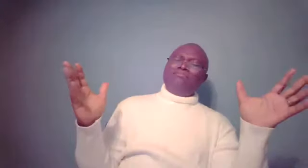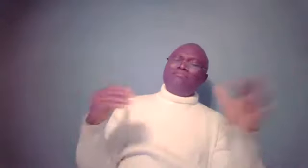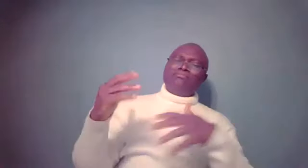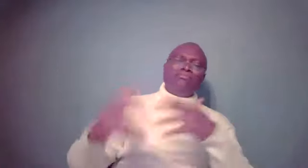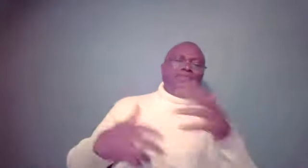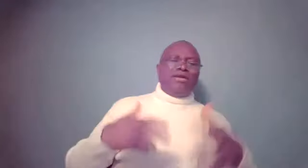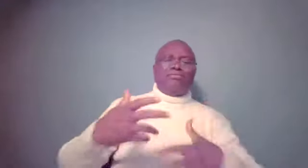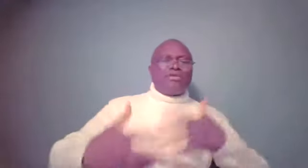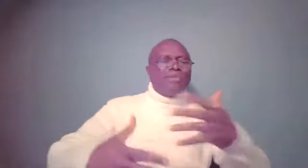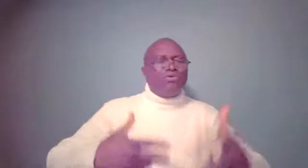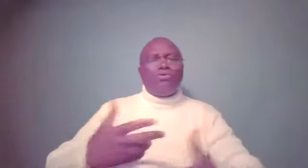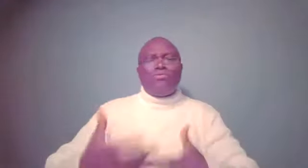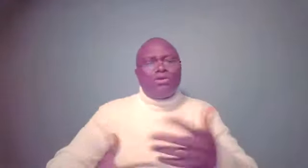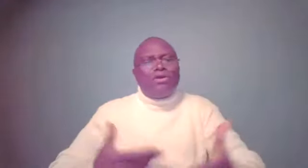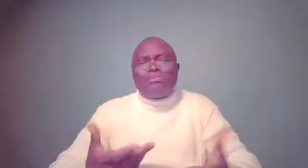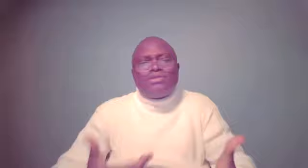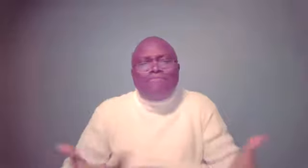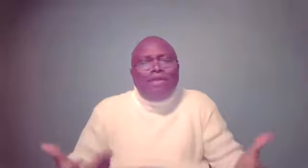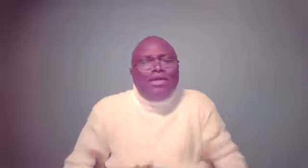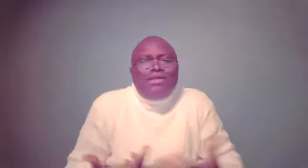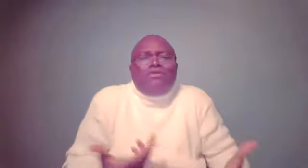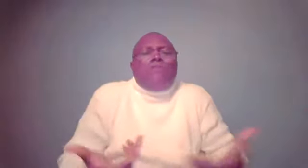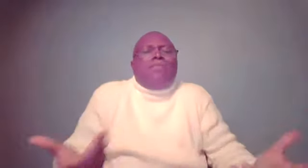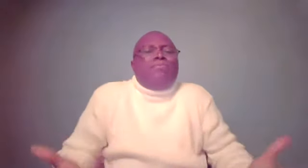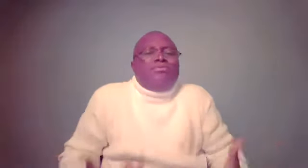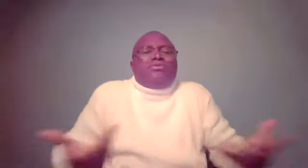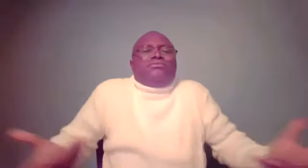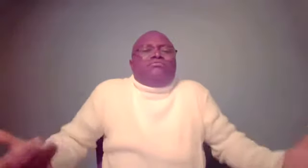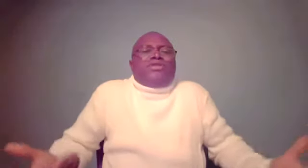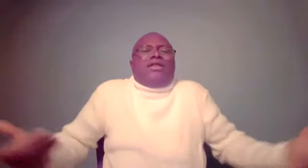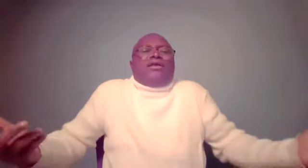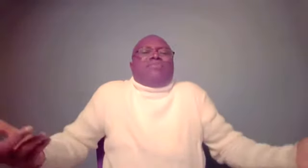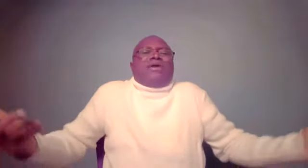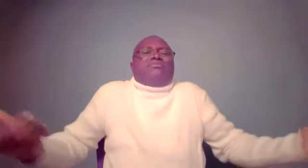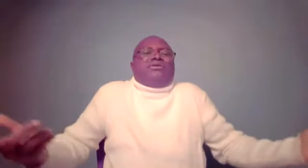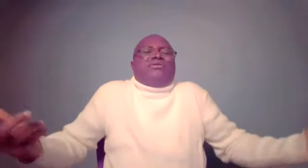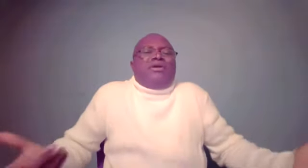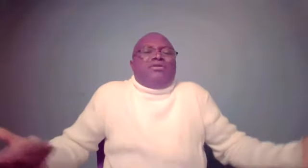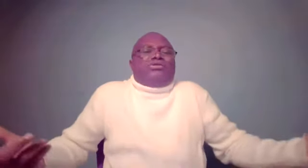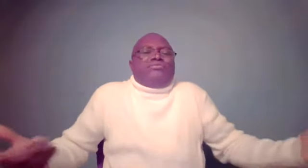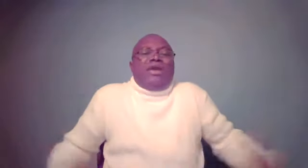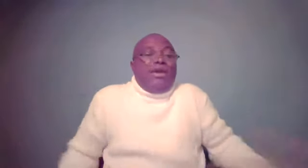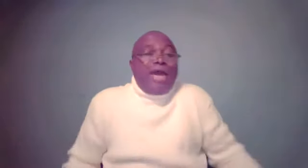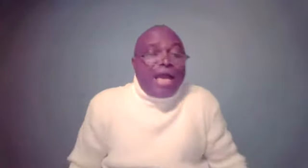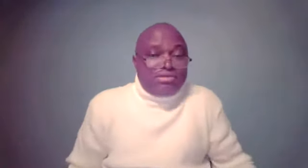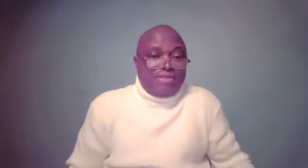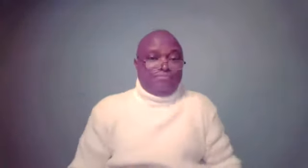He, being somebody who, you know, he observed them. They didn't come up and tell him about the dreams. He asked them.